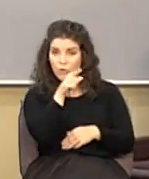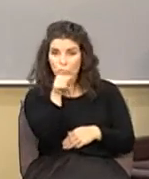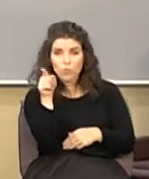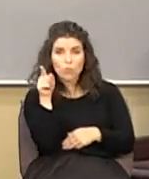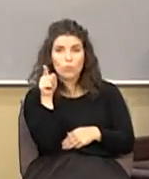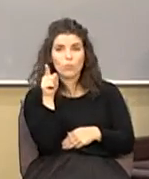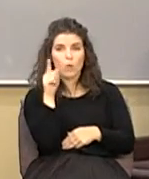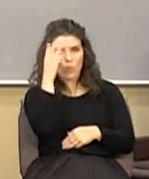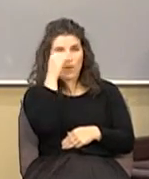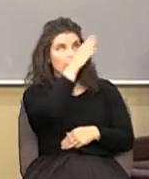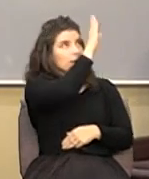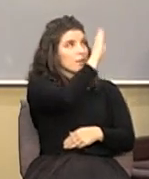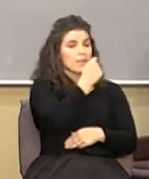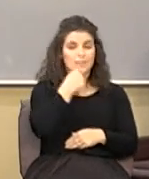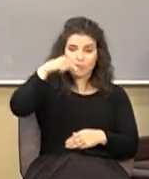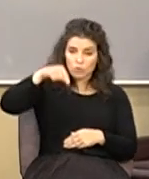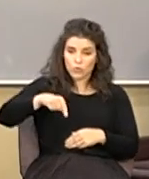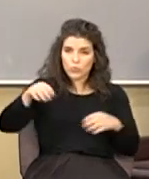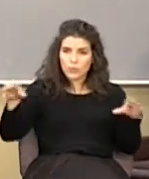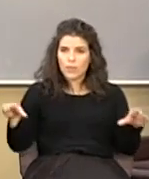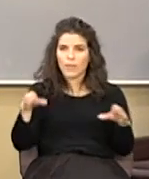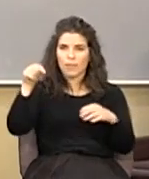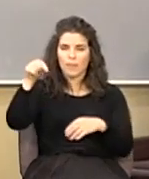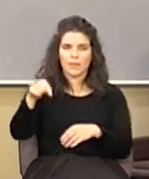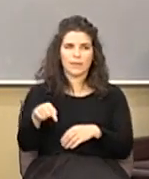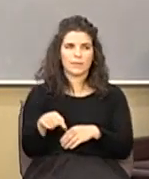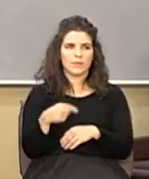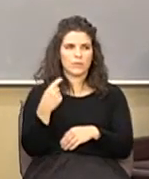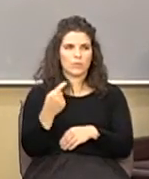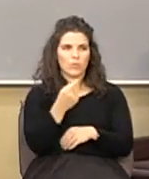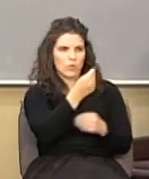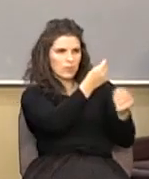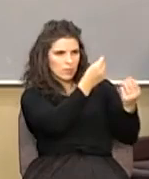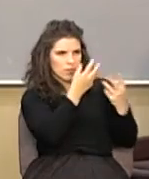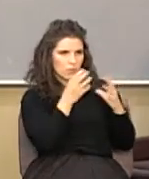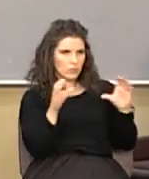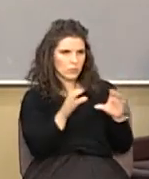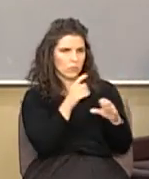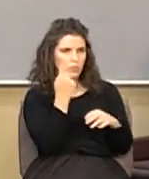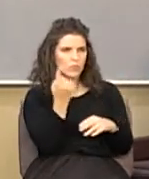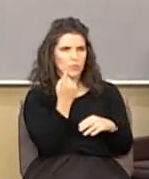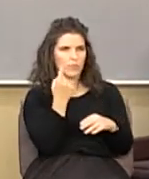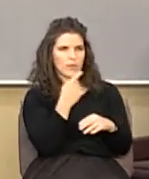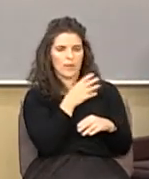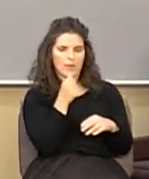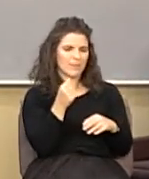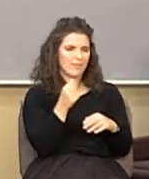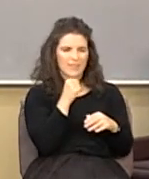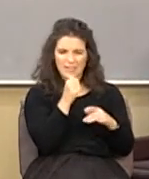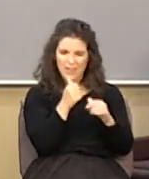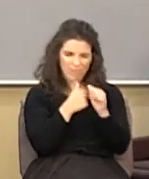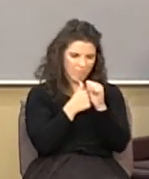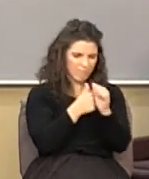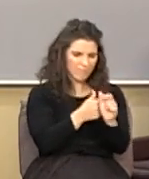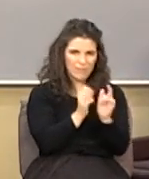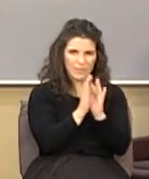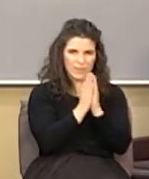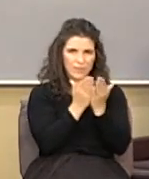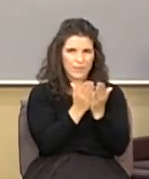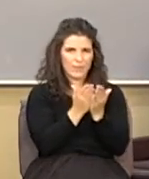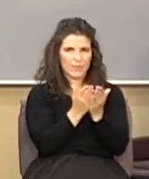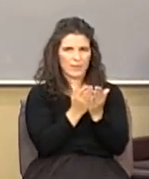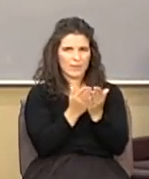because God says to do this. So when someone tells you to do something and it's unscriptural, it's